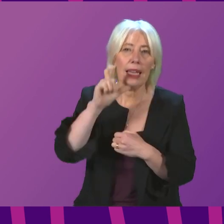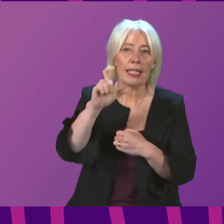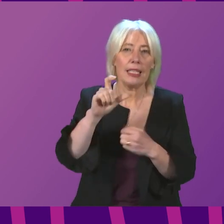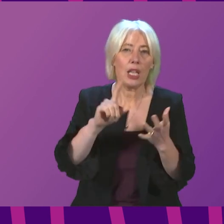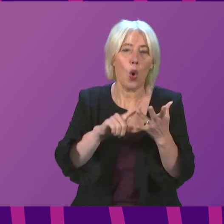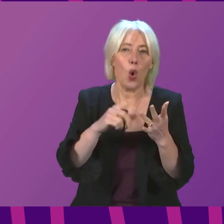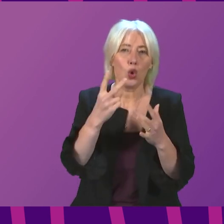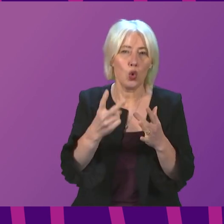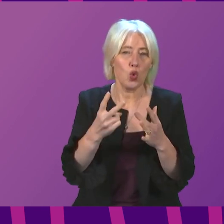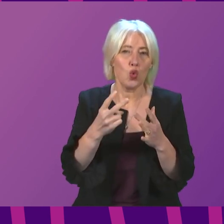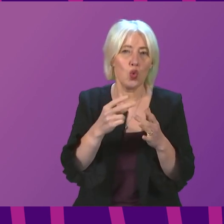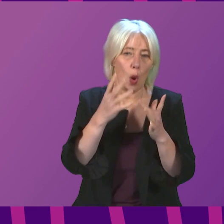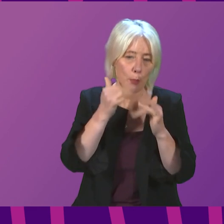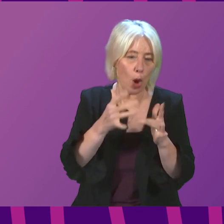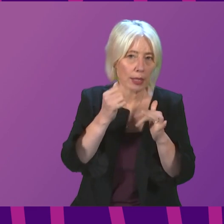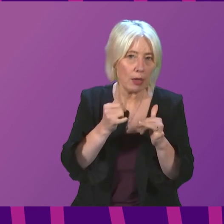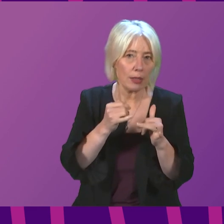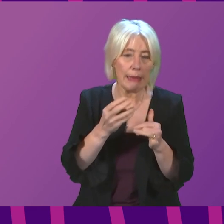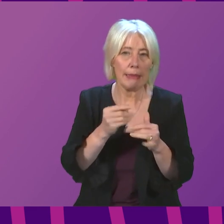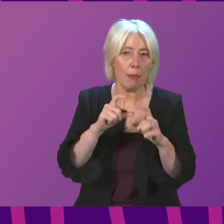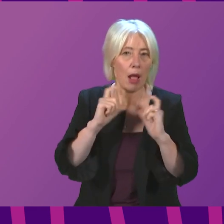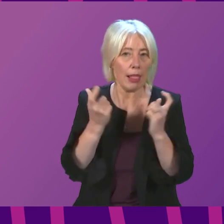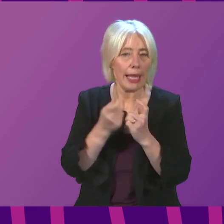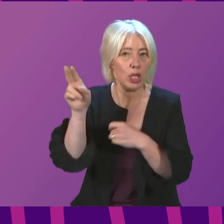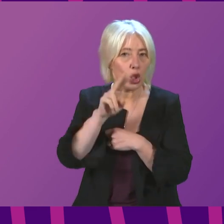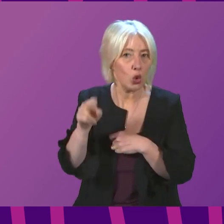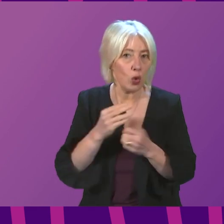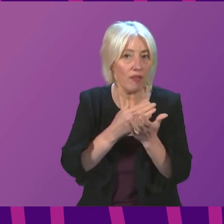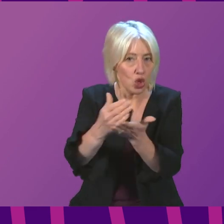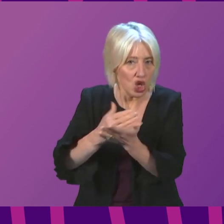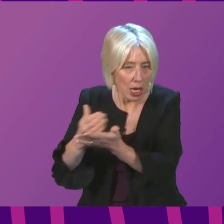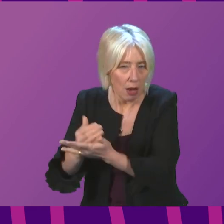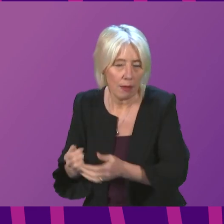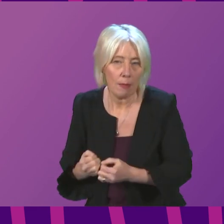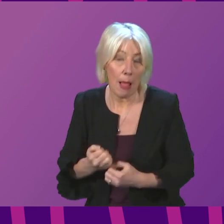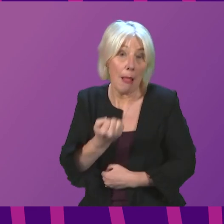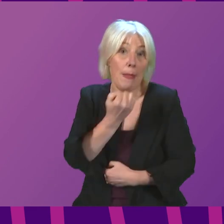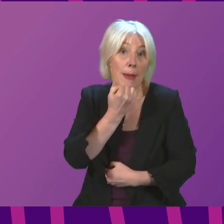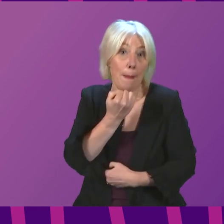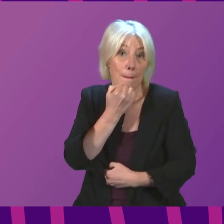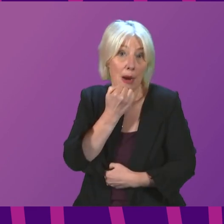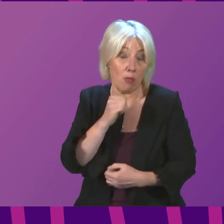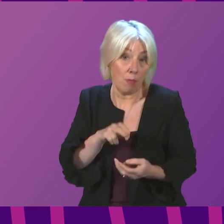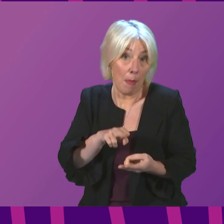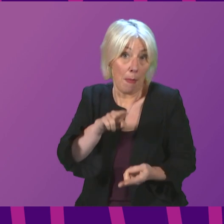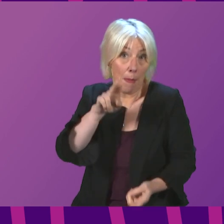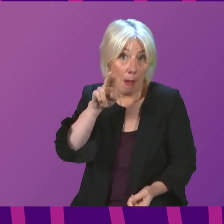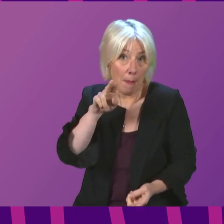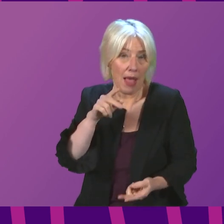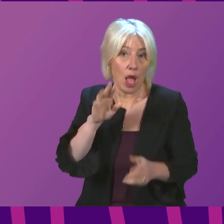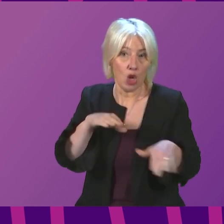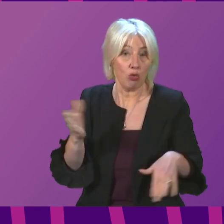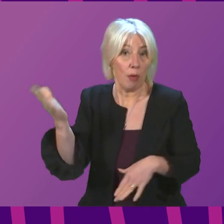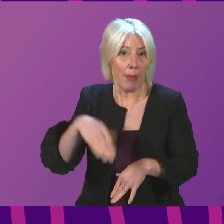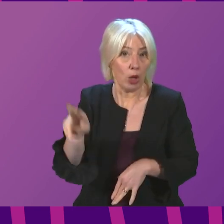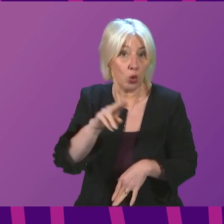shared by multiple classes in some schools. With case numbers still rising and the return from school holidays just over a week away, could